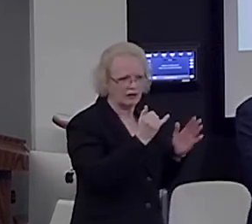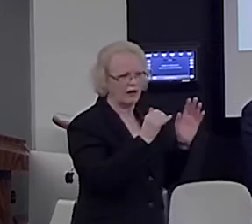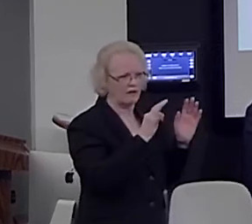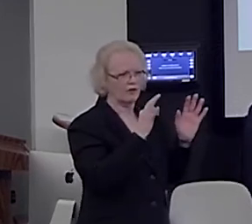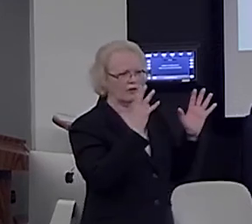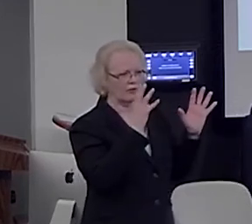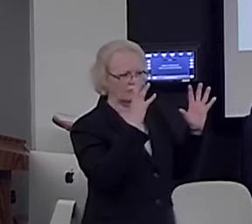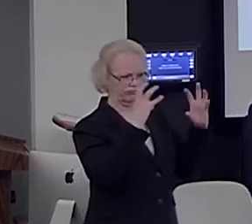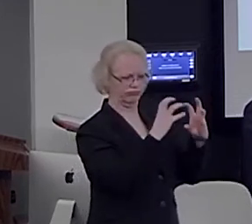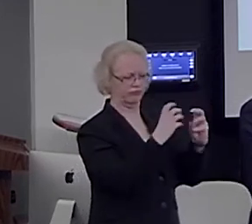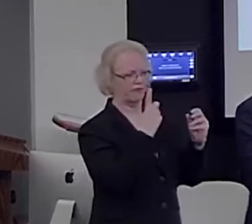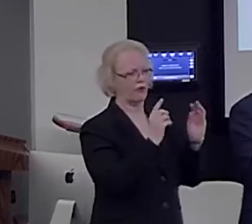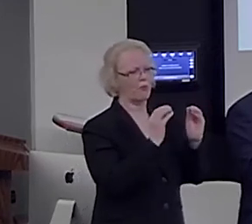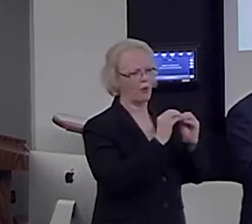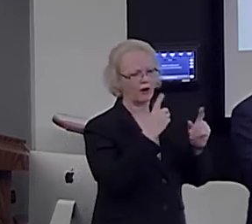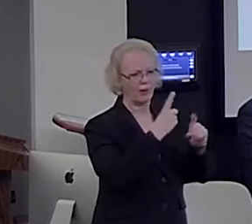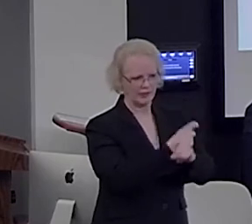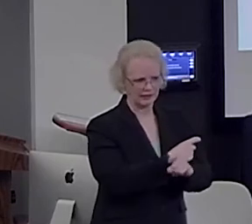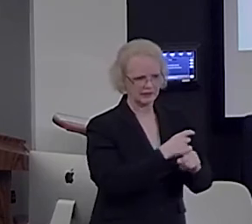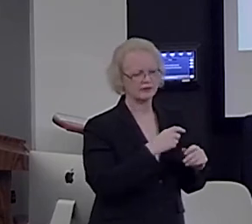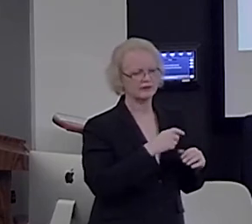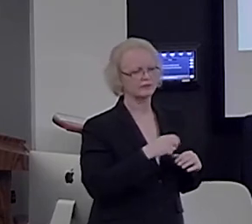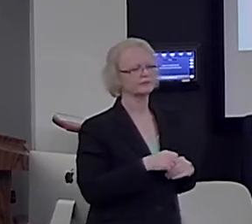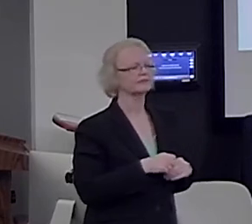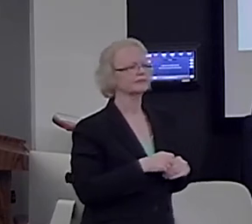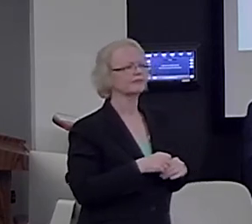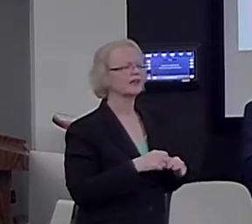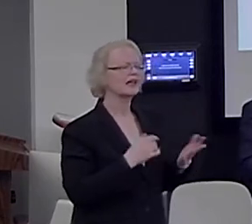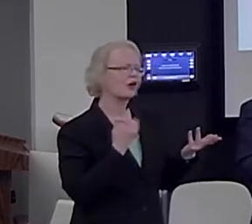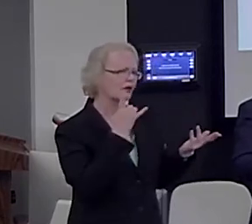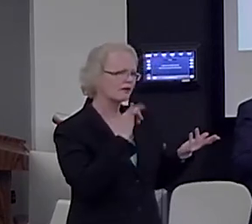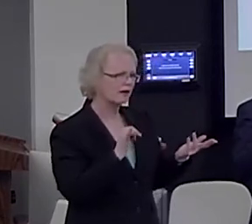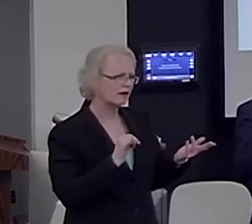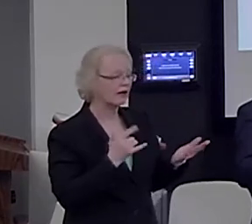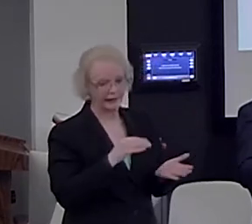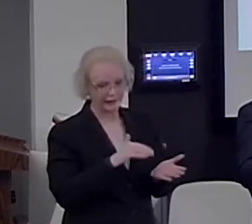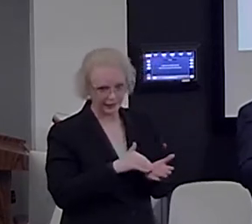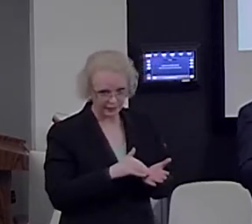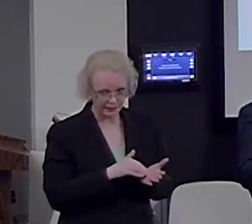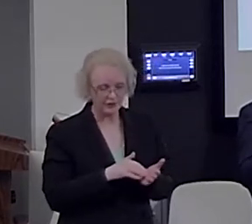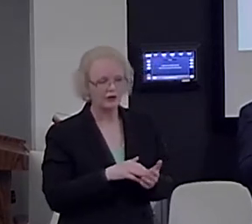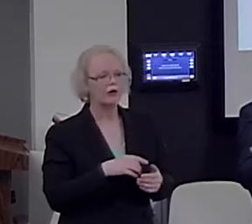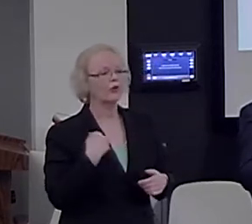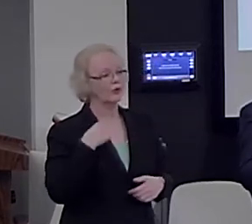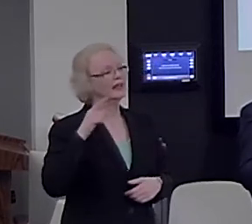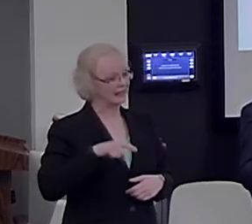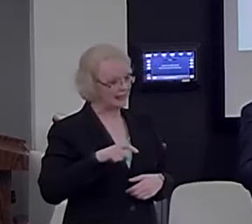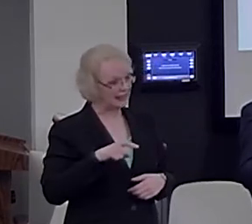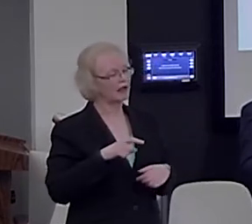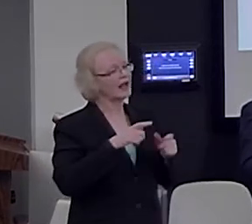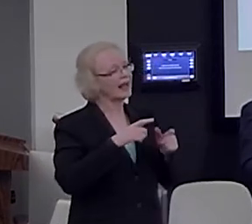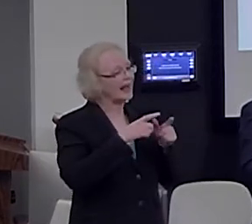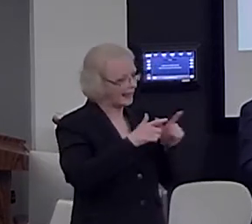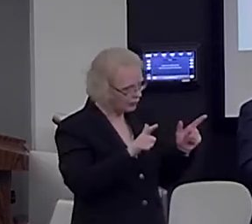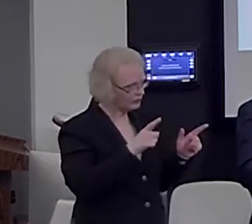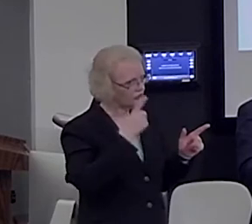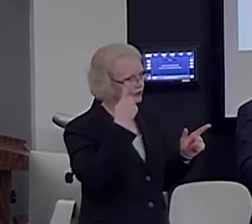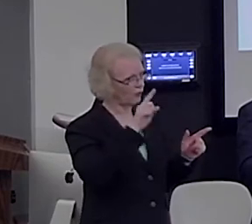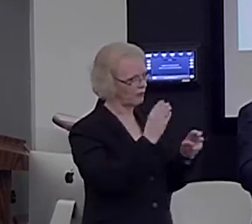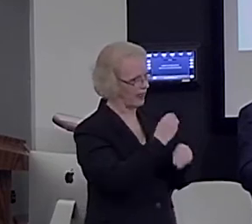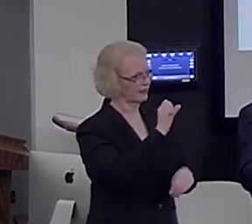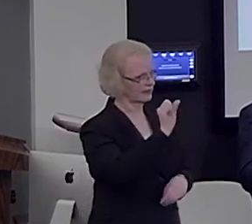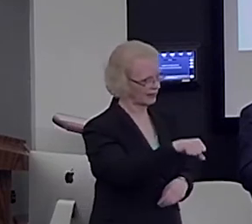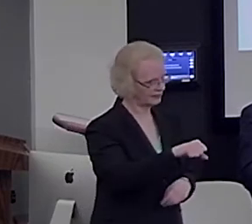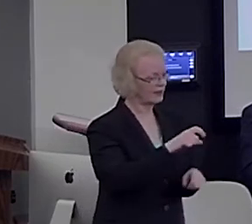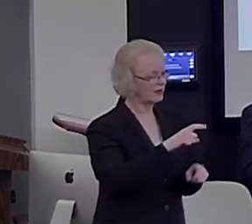sequences. So, it looks as if once again, we need a language for mathematics, but that language is not